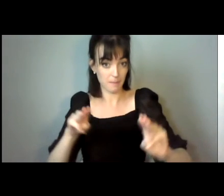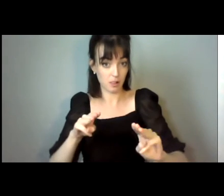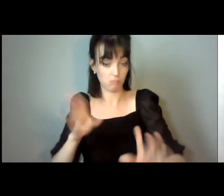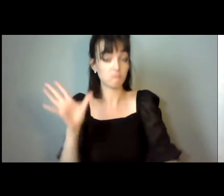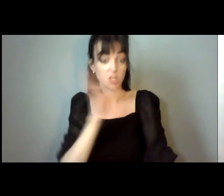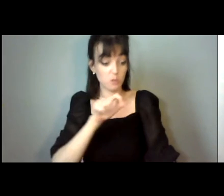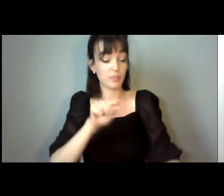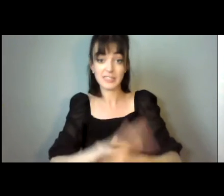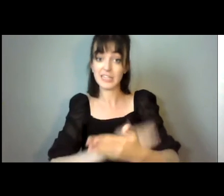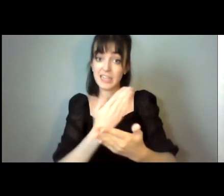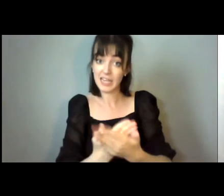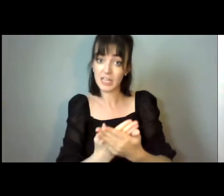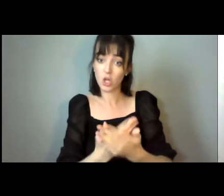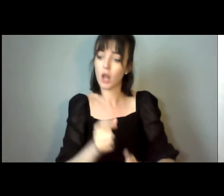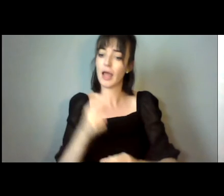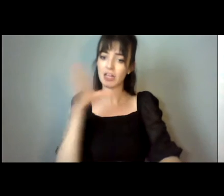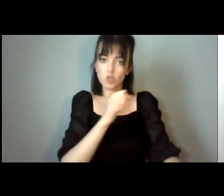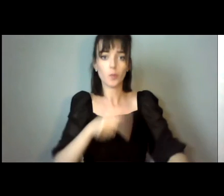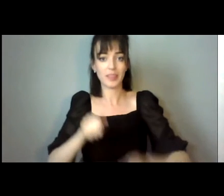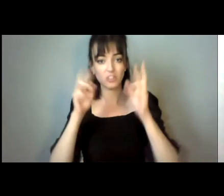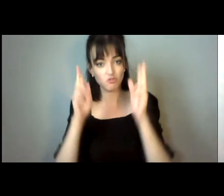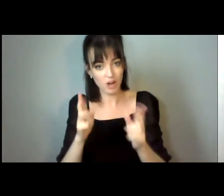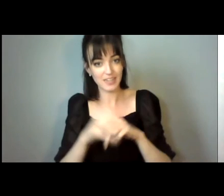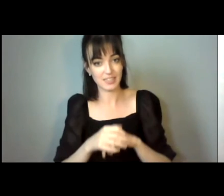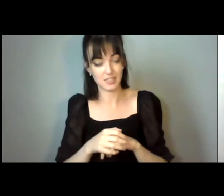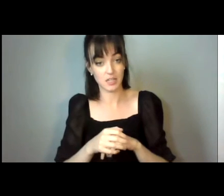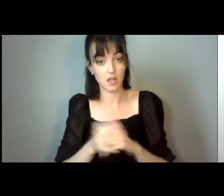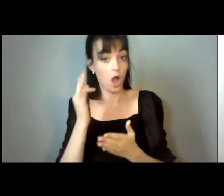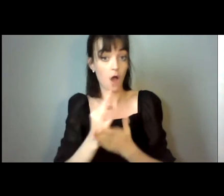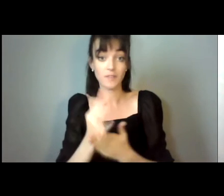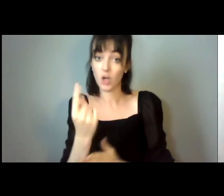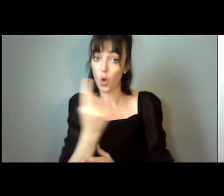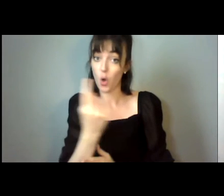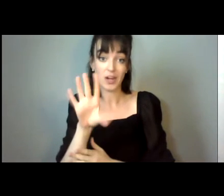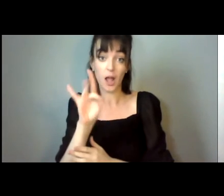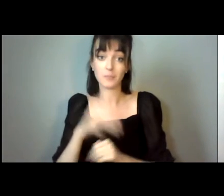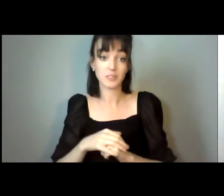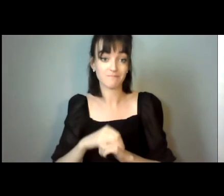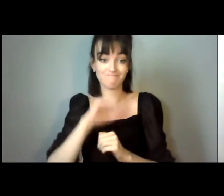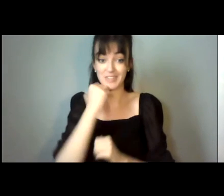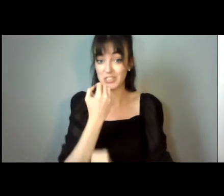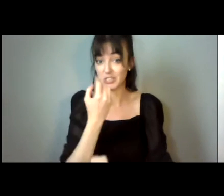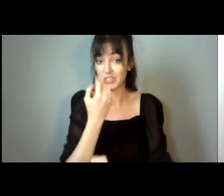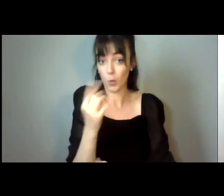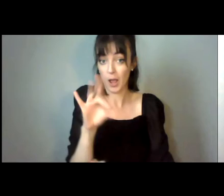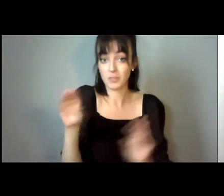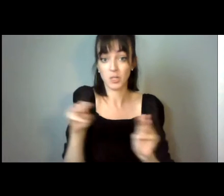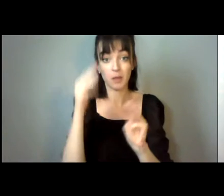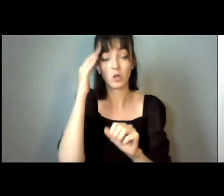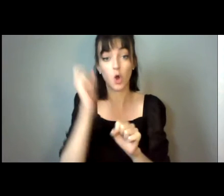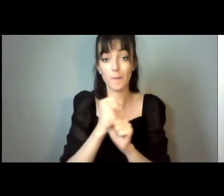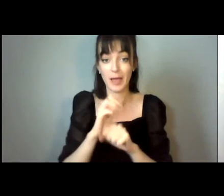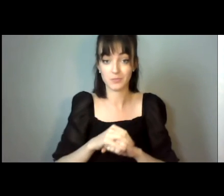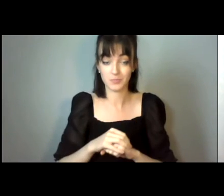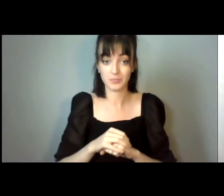it is correct, and often it is the only option, because it's the only one people know about. So here in